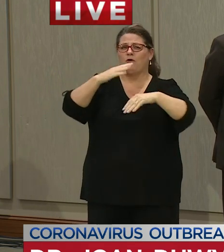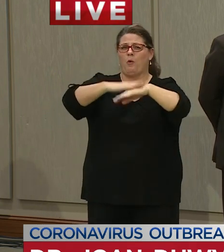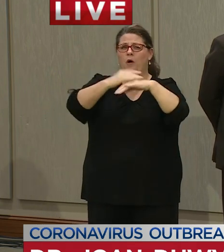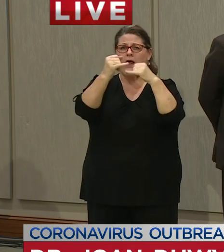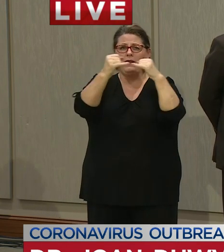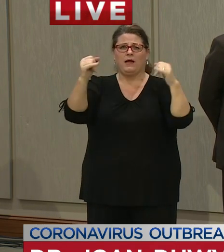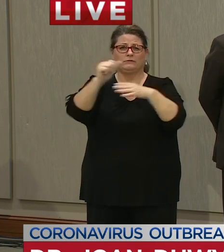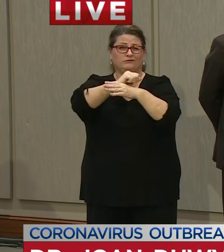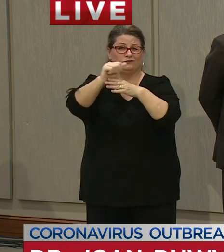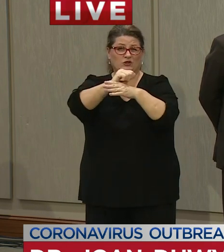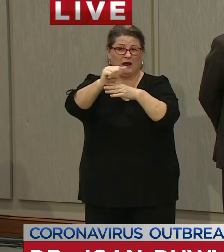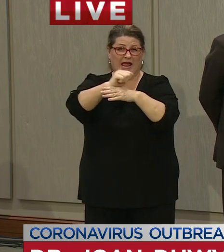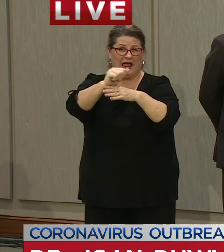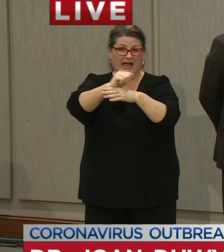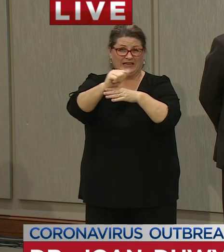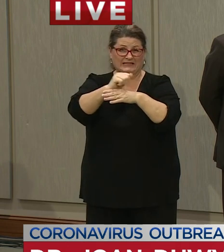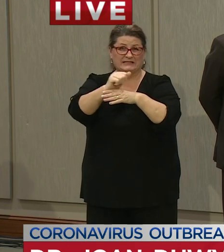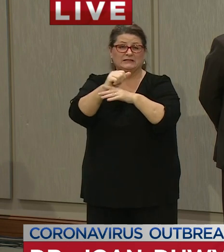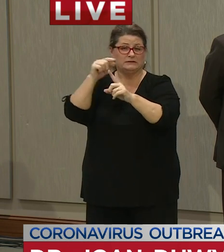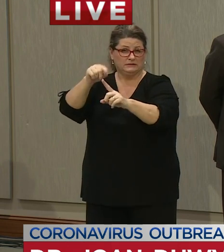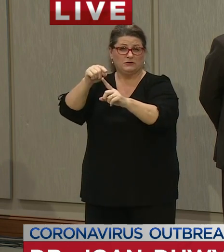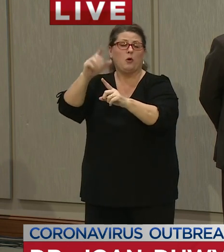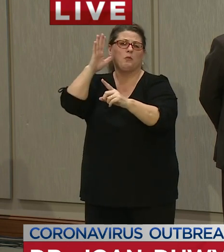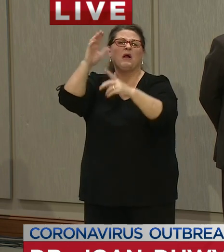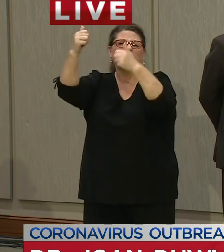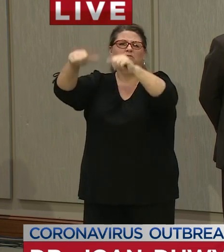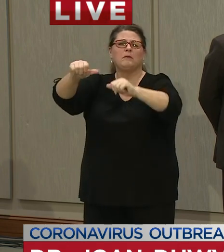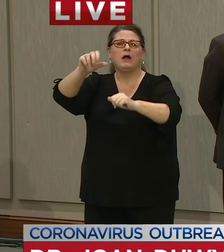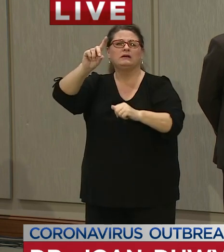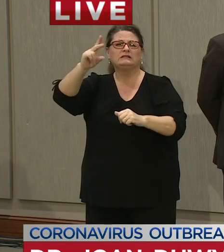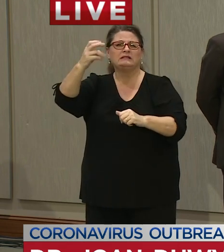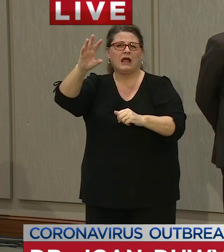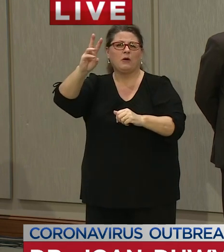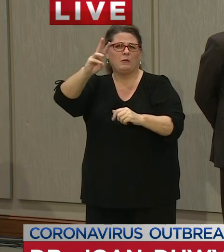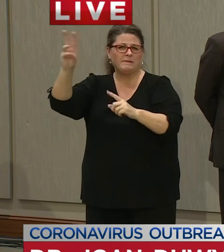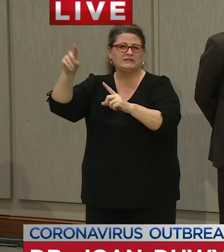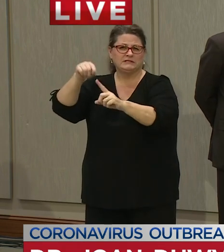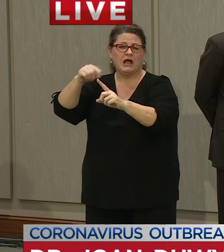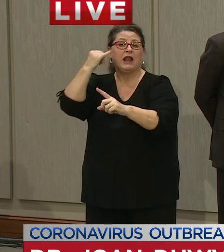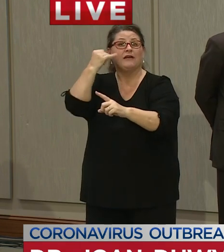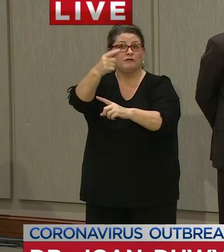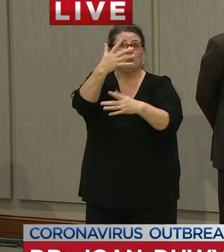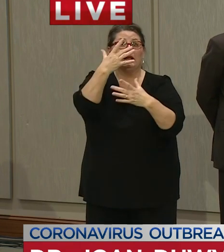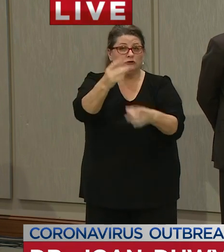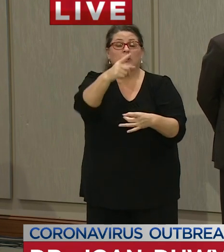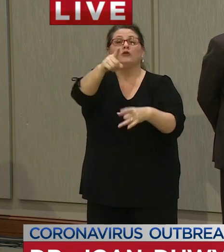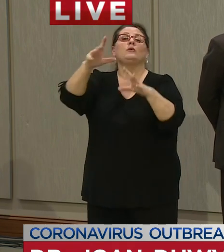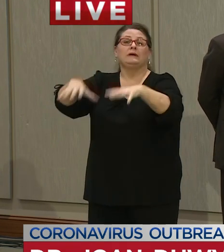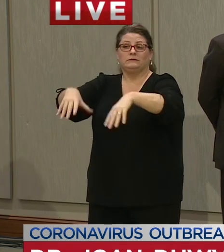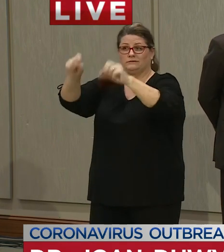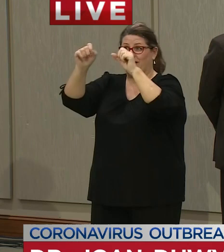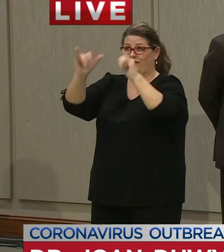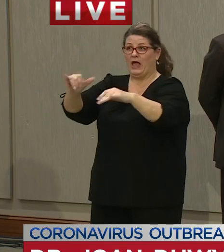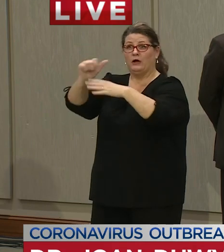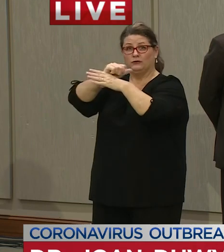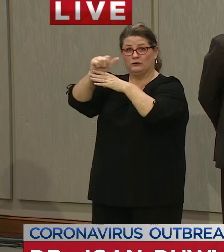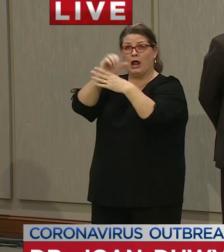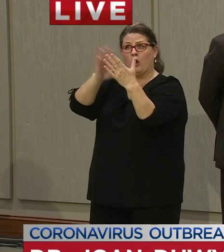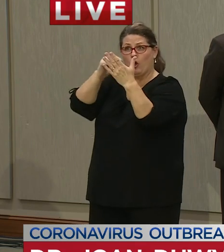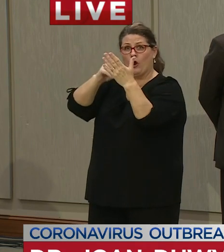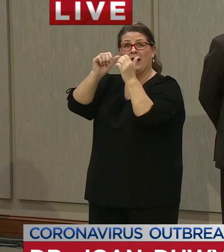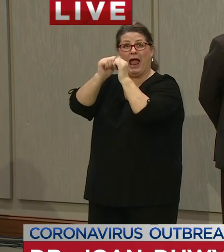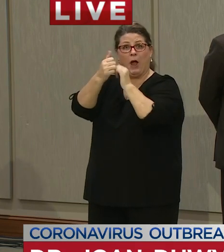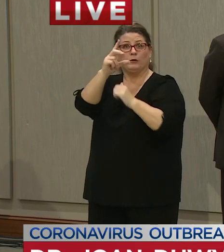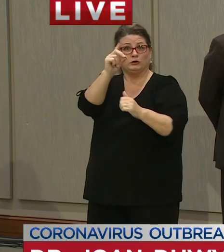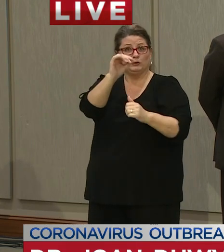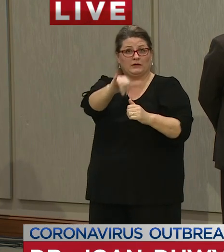which we will um post on our website for people who are interested and they can take that training and they can learn how to do